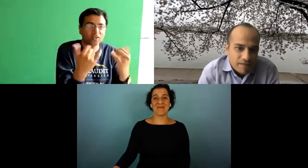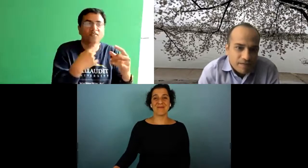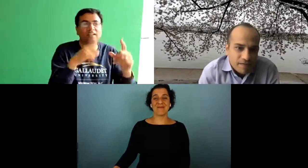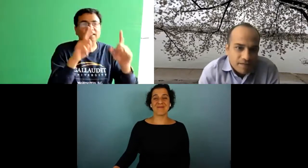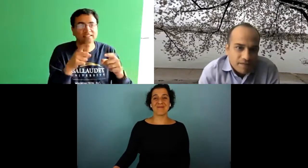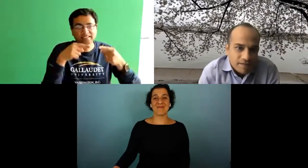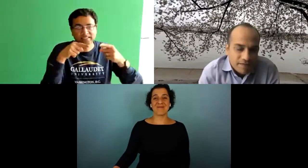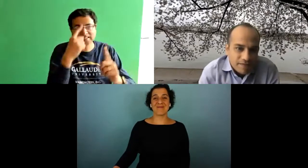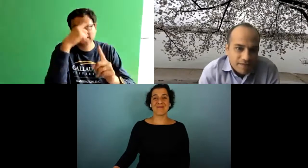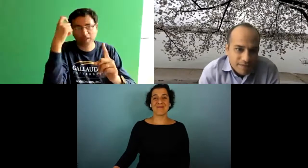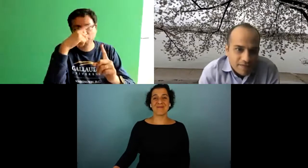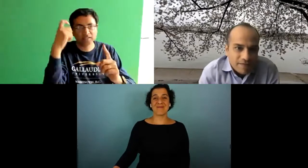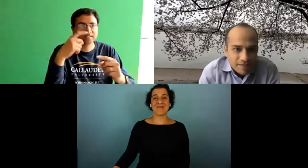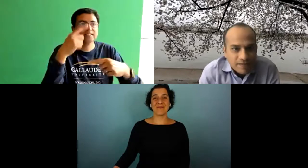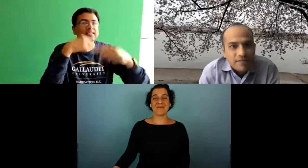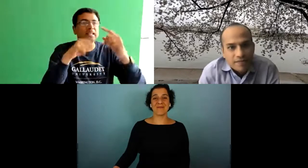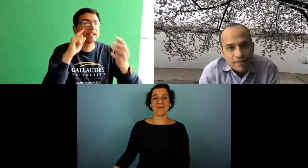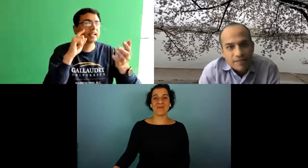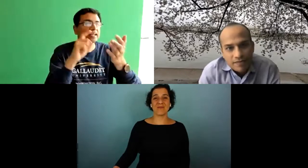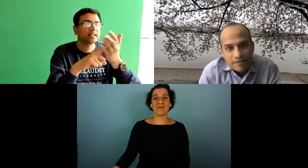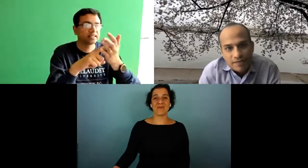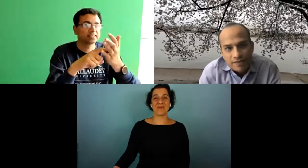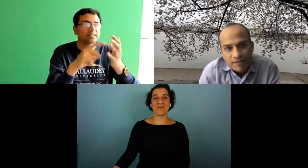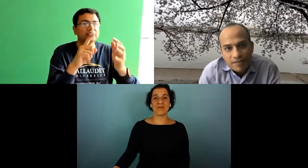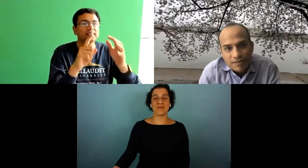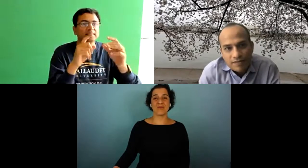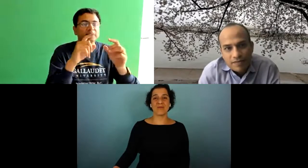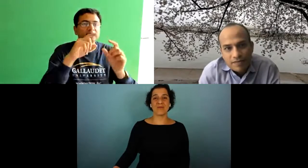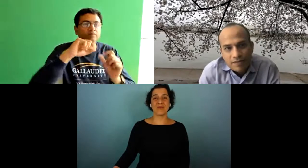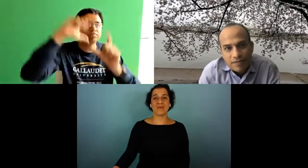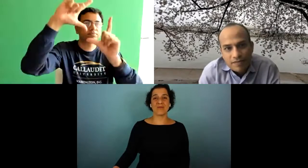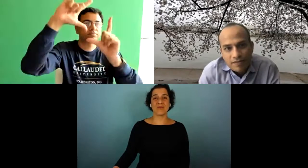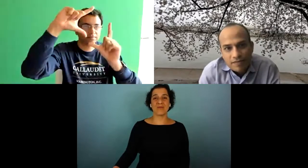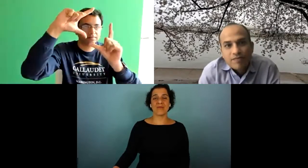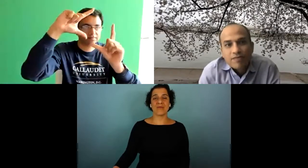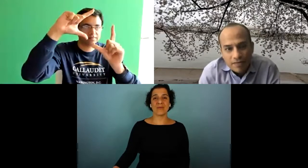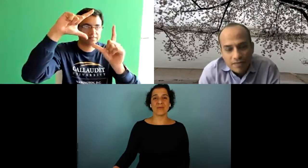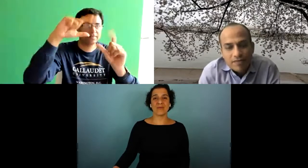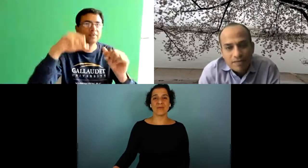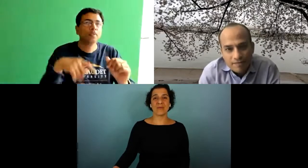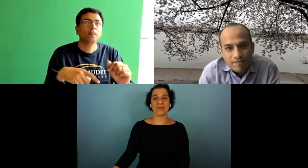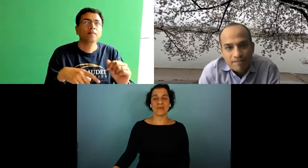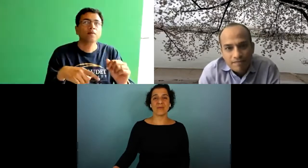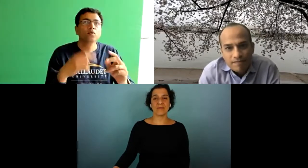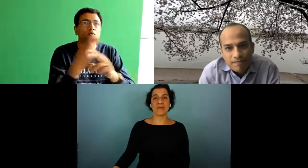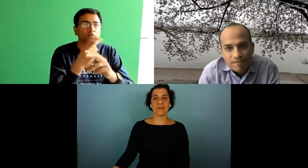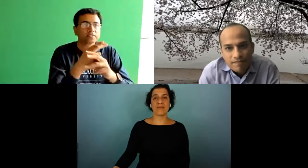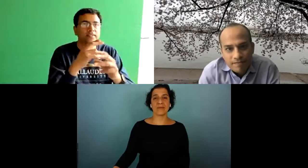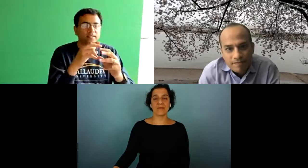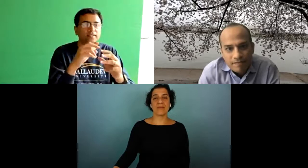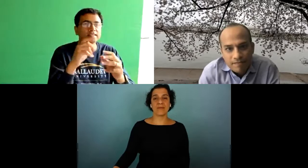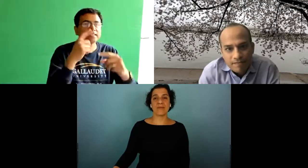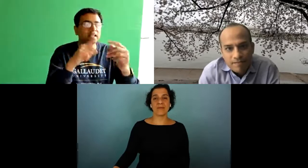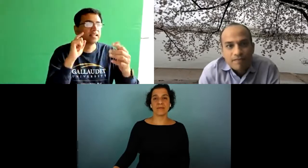pin the speaker but you can't have it automatically detect motion and then move a person